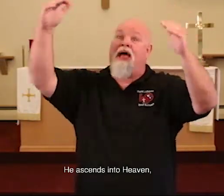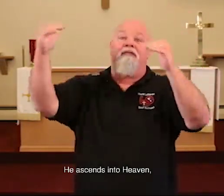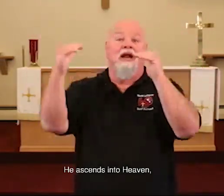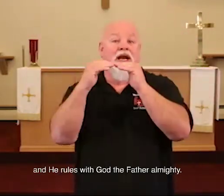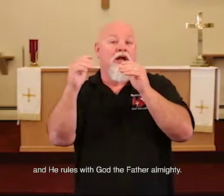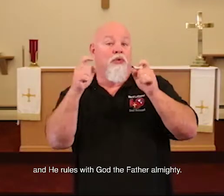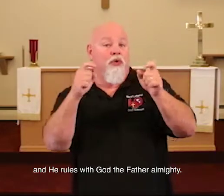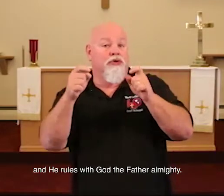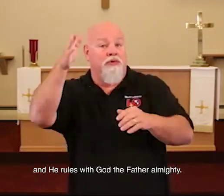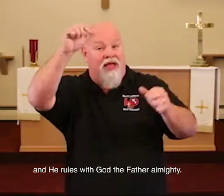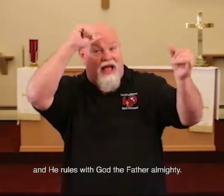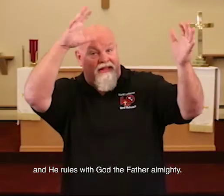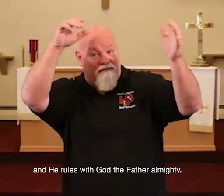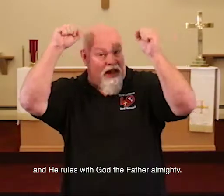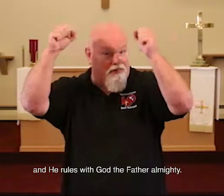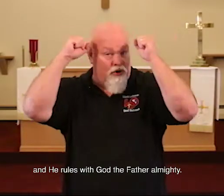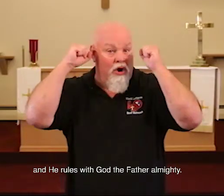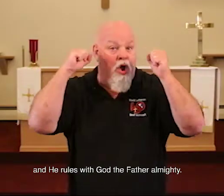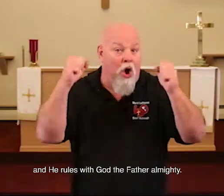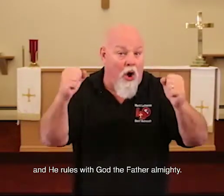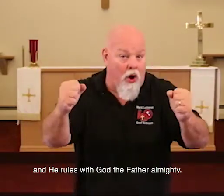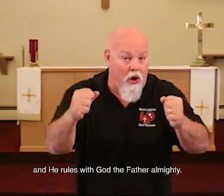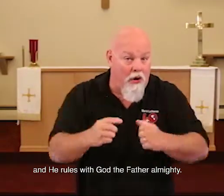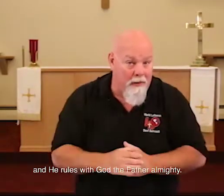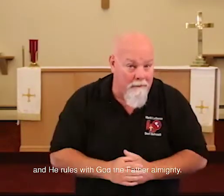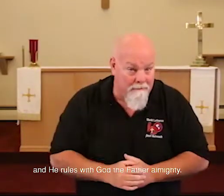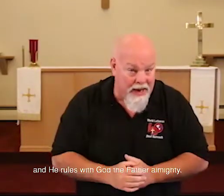heaven and He rules with God the Father almighty.